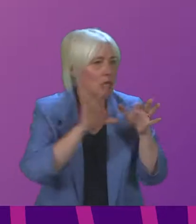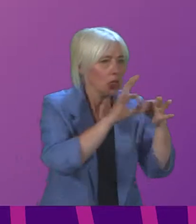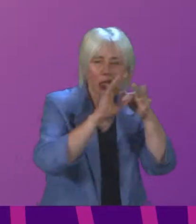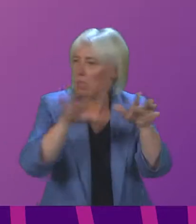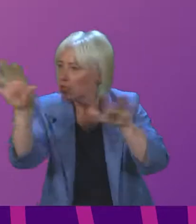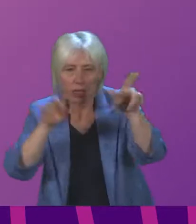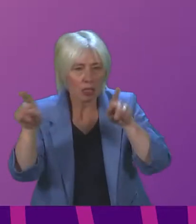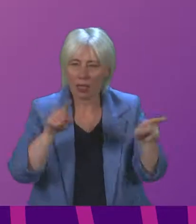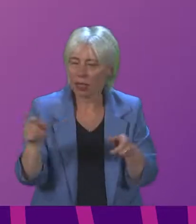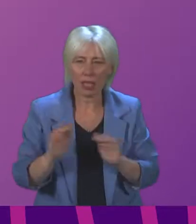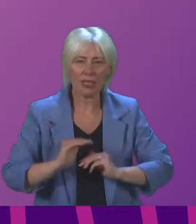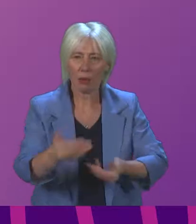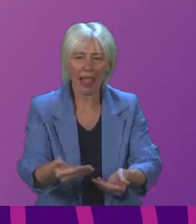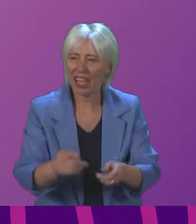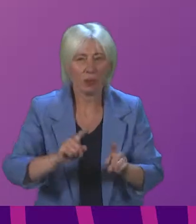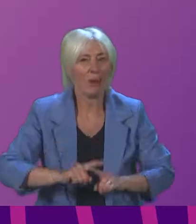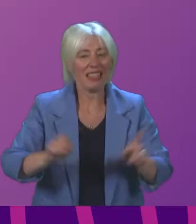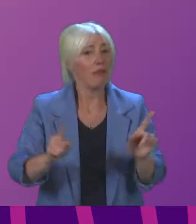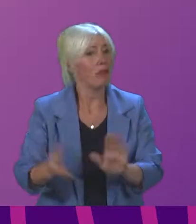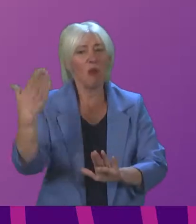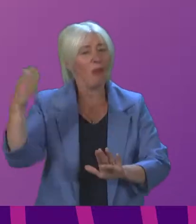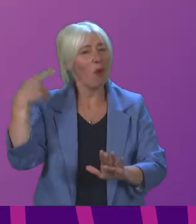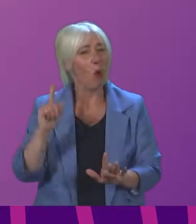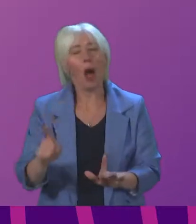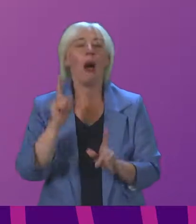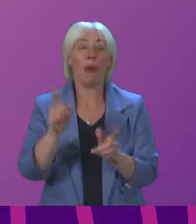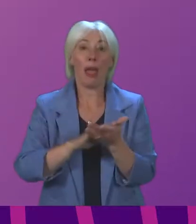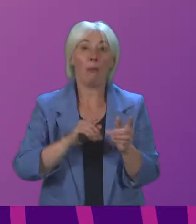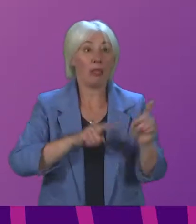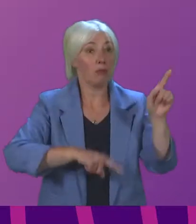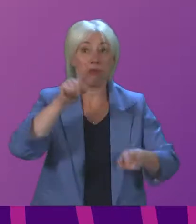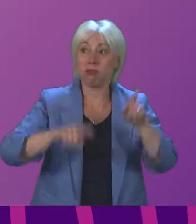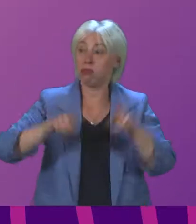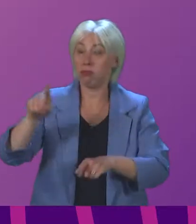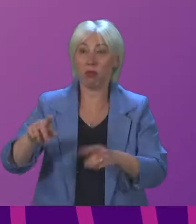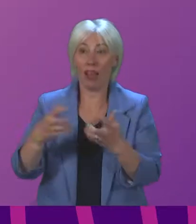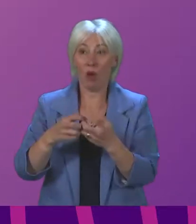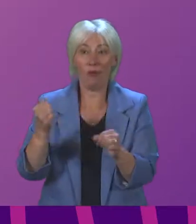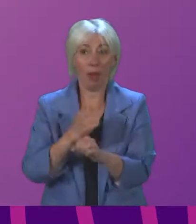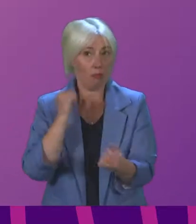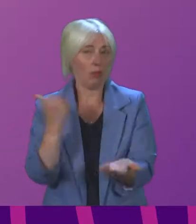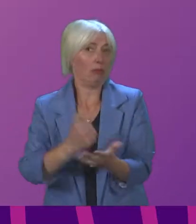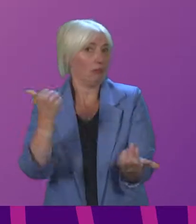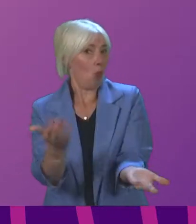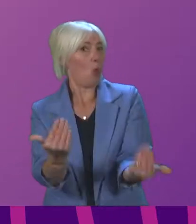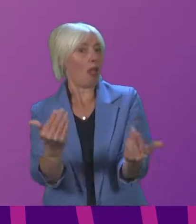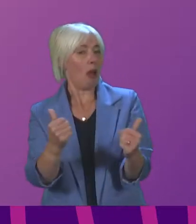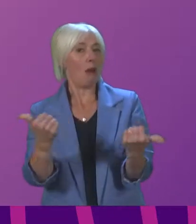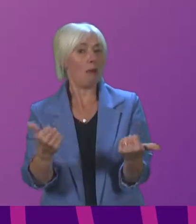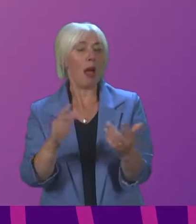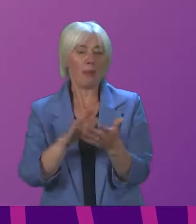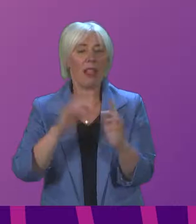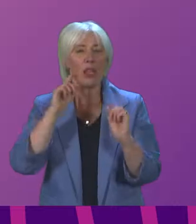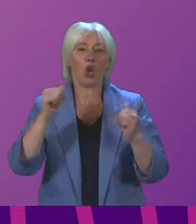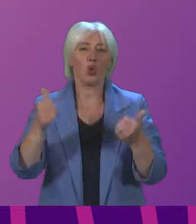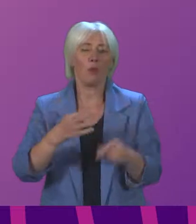and suppliers different from what they would normally do. And that diversification of the supply chain is to be welcomed and it has got to be a big plus for the